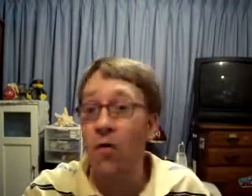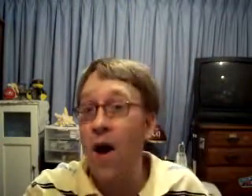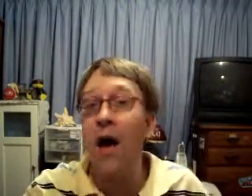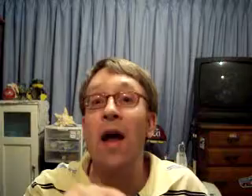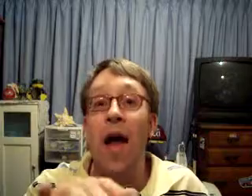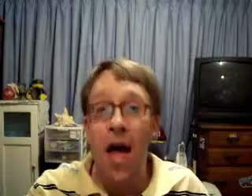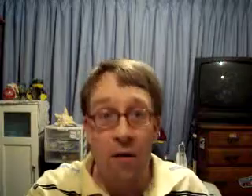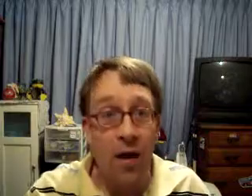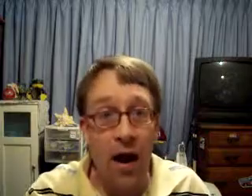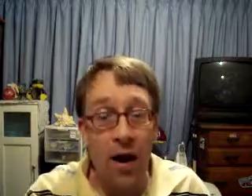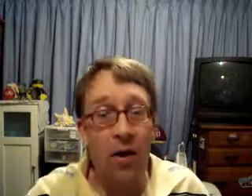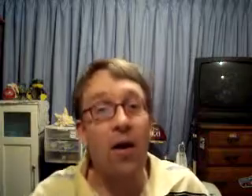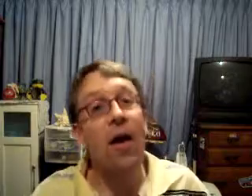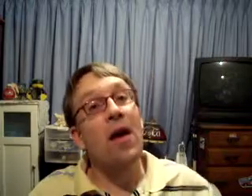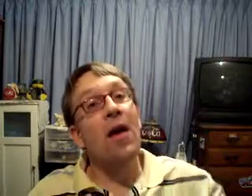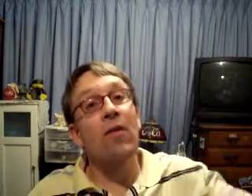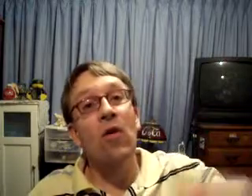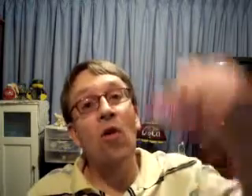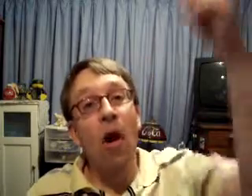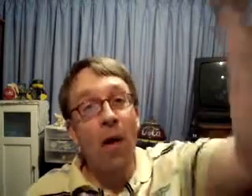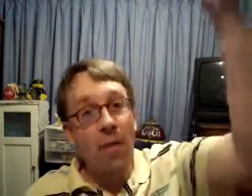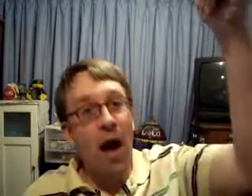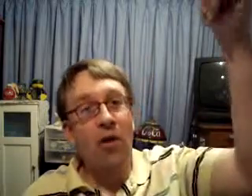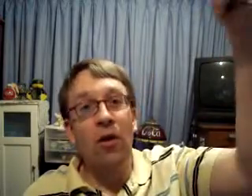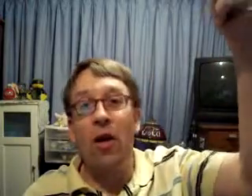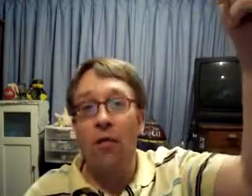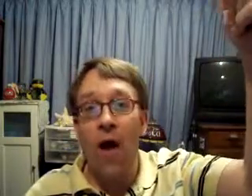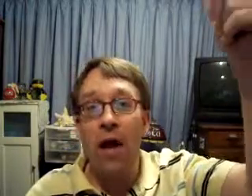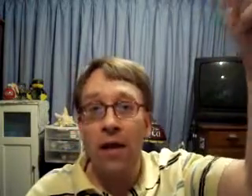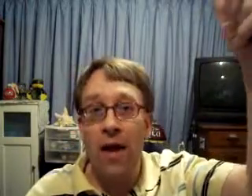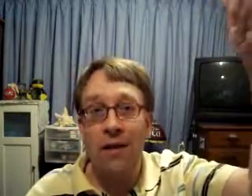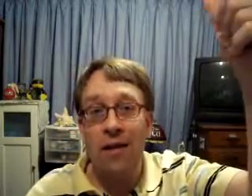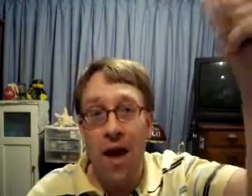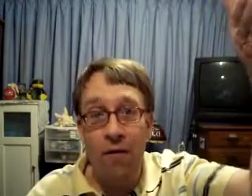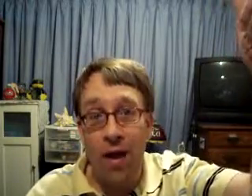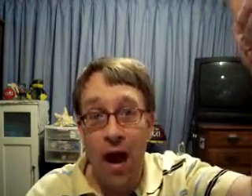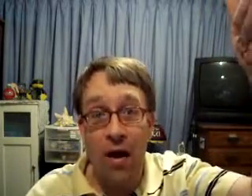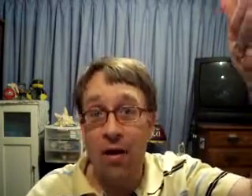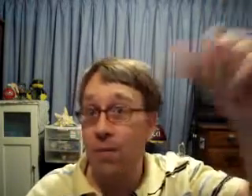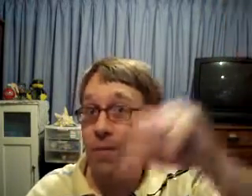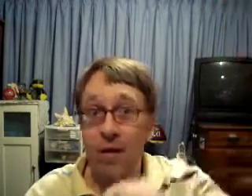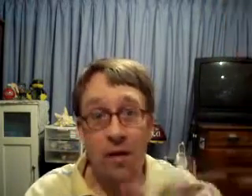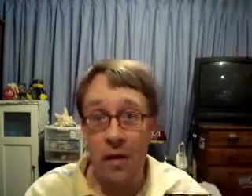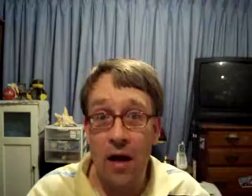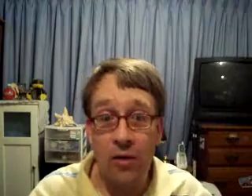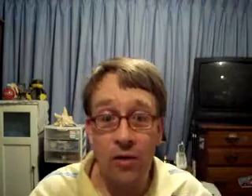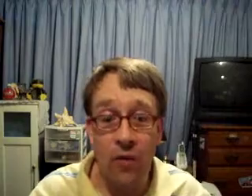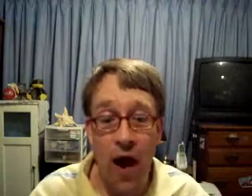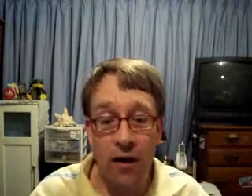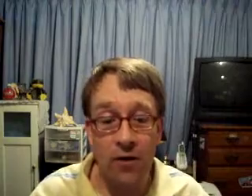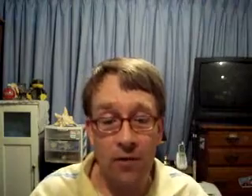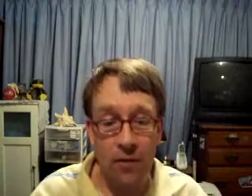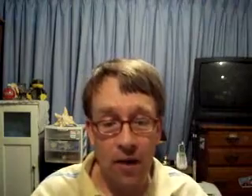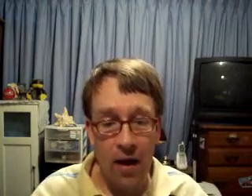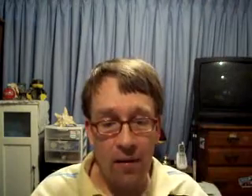you're going to find heavy air. If you go up on a mountain, you're going to find a less heavy air. That's just a fact. Okay.